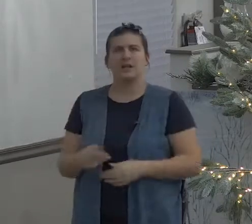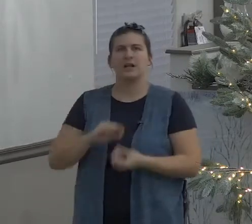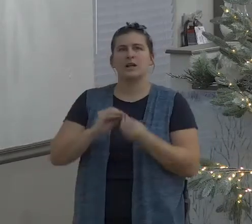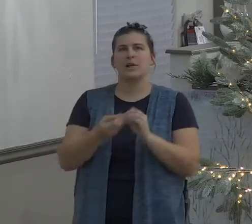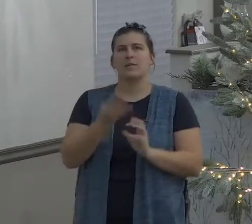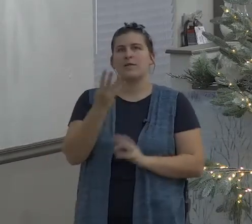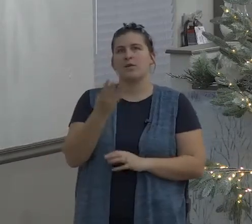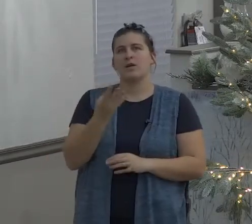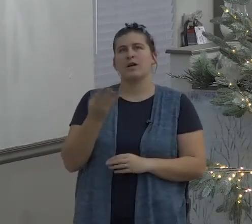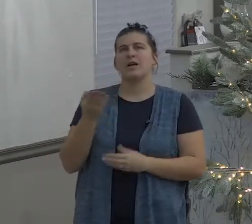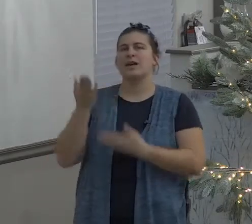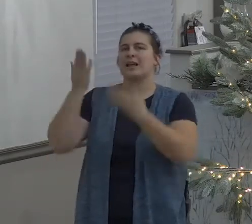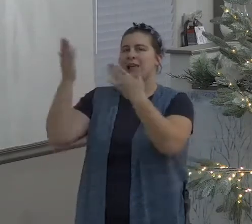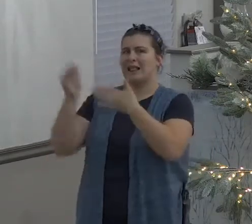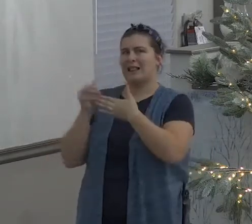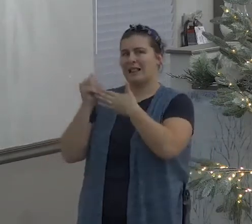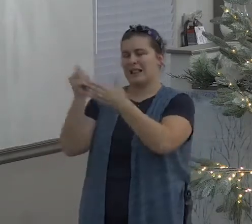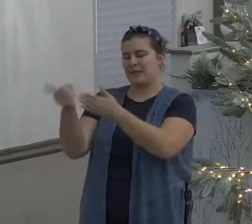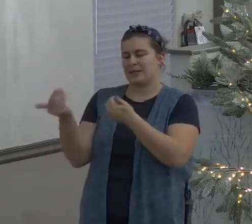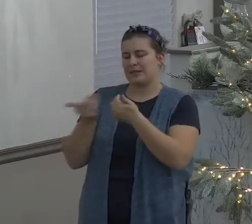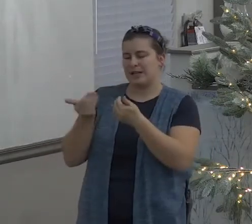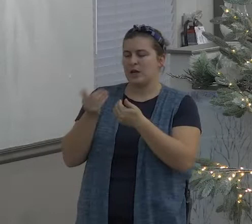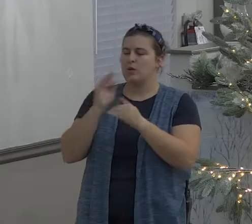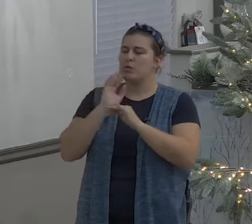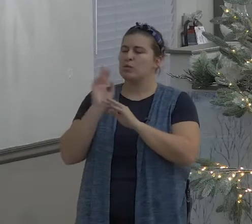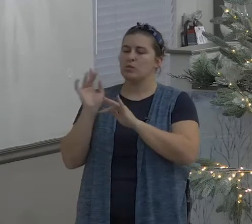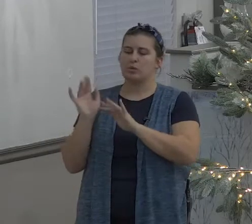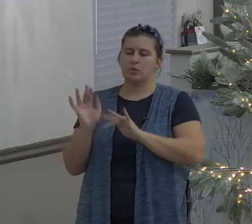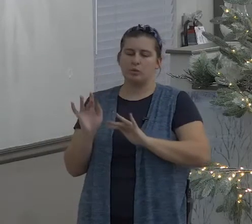herder drives sheep a shepherd leads